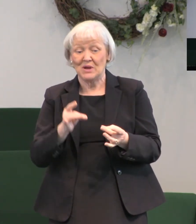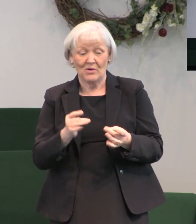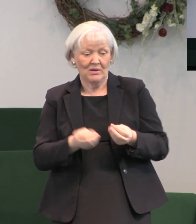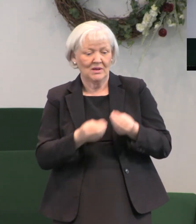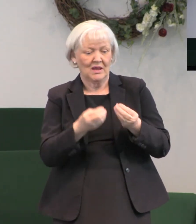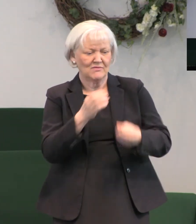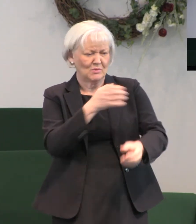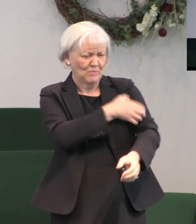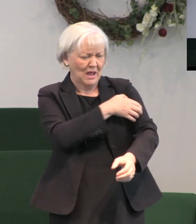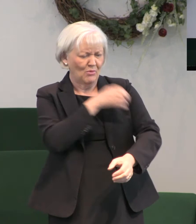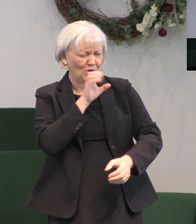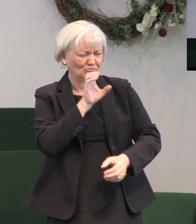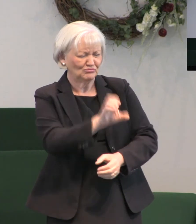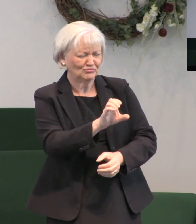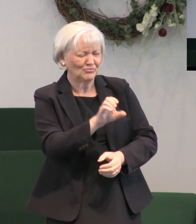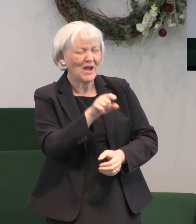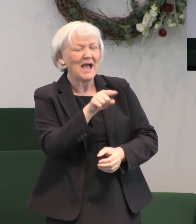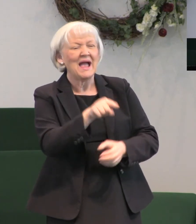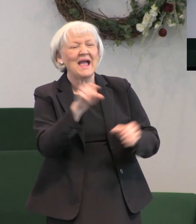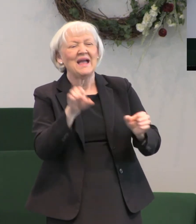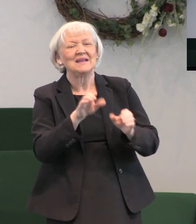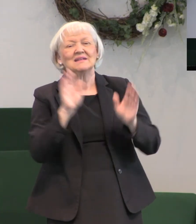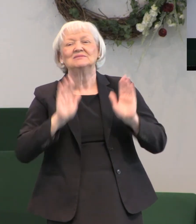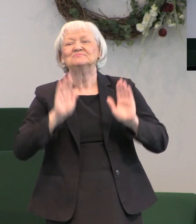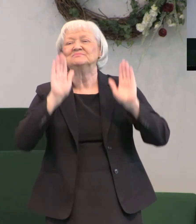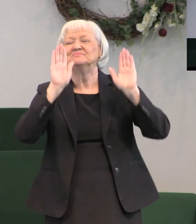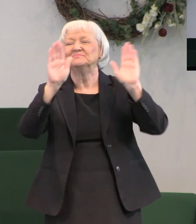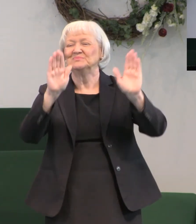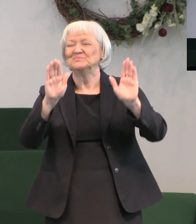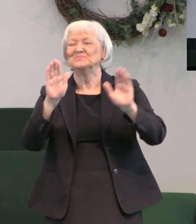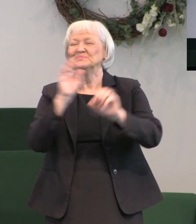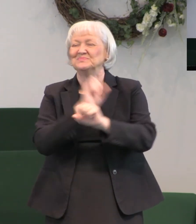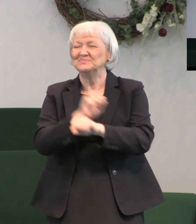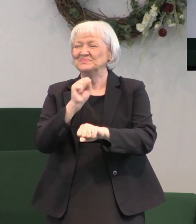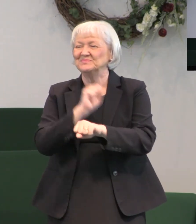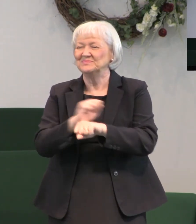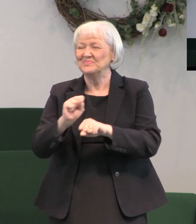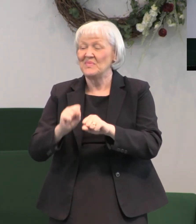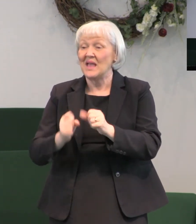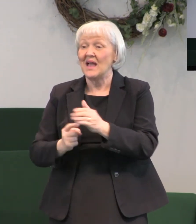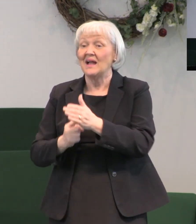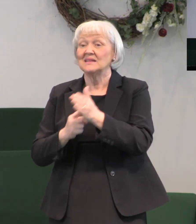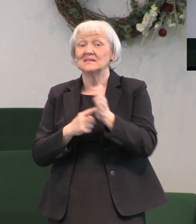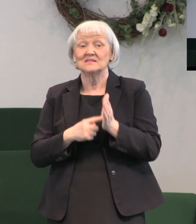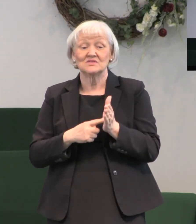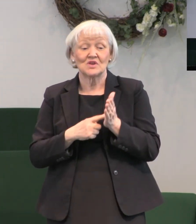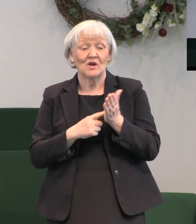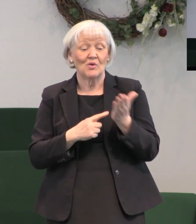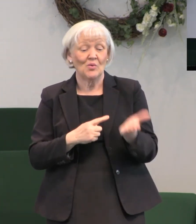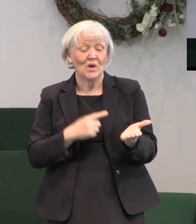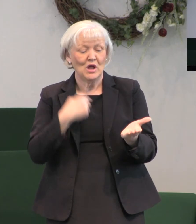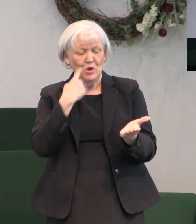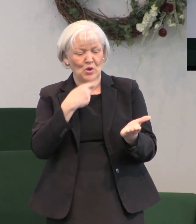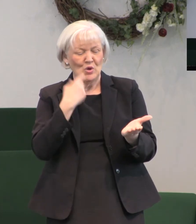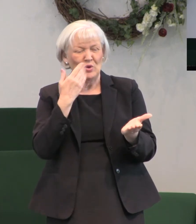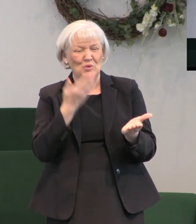He did. and these miracles testify to who He really was.